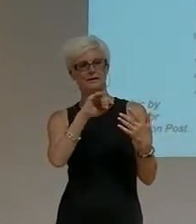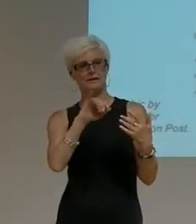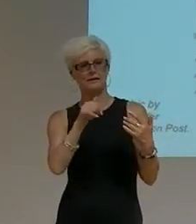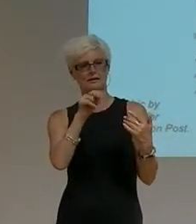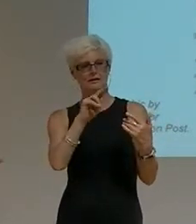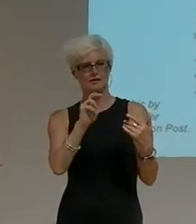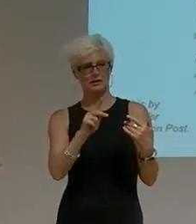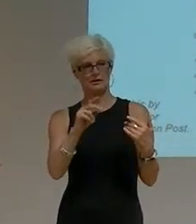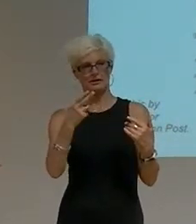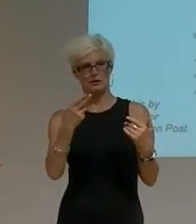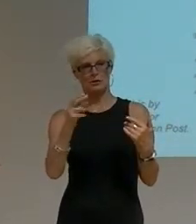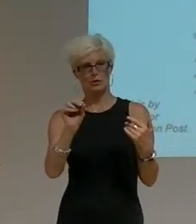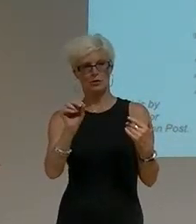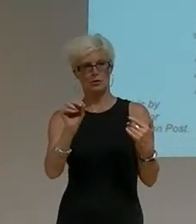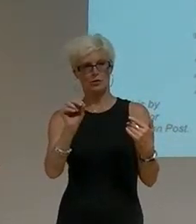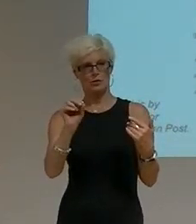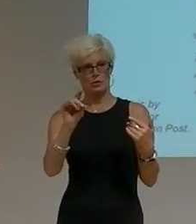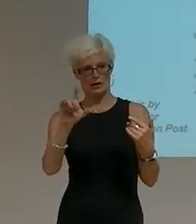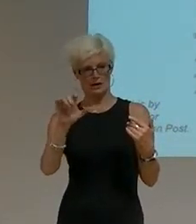Coglund, et al.